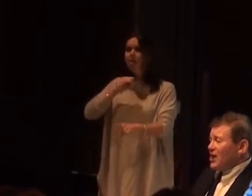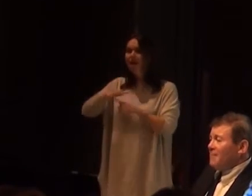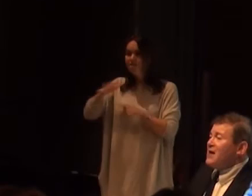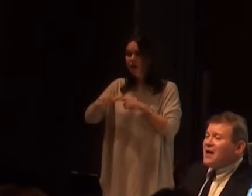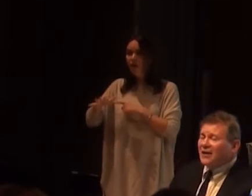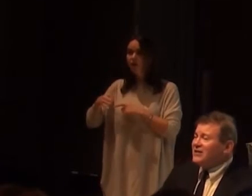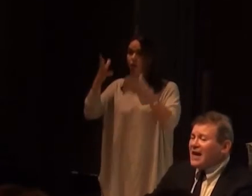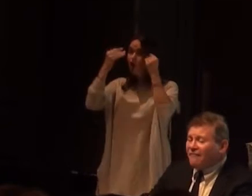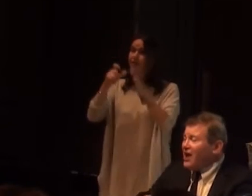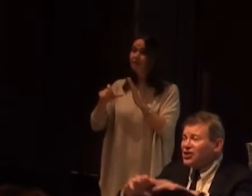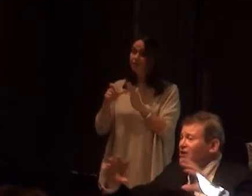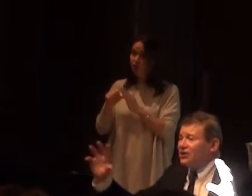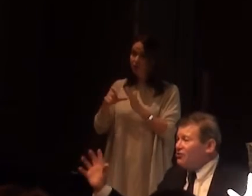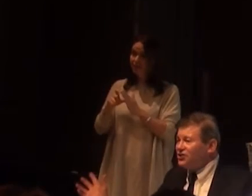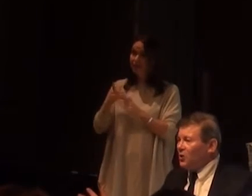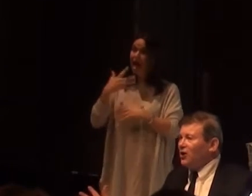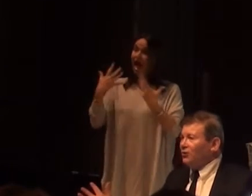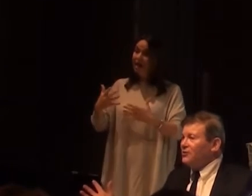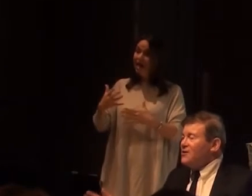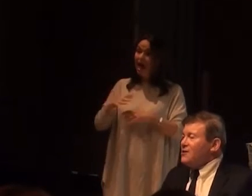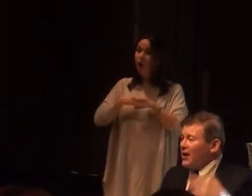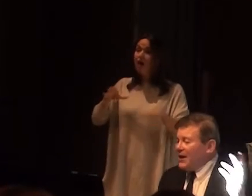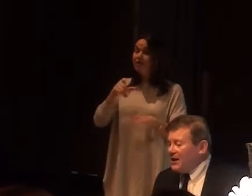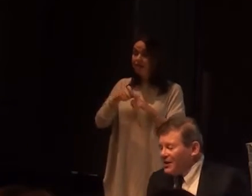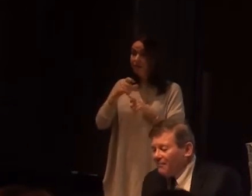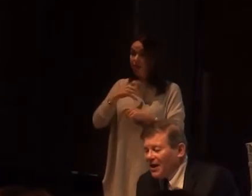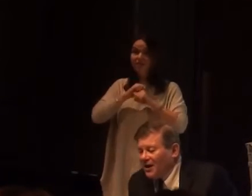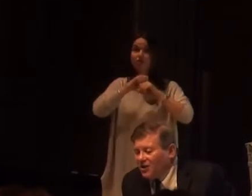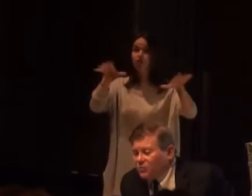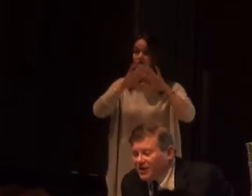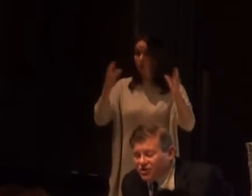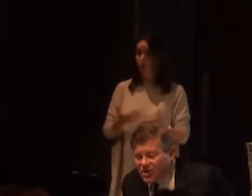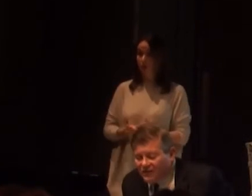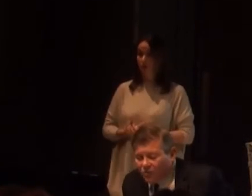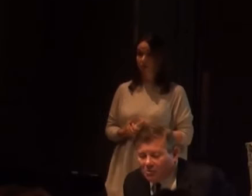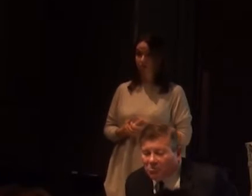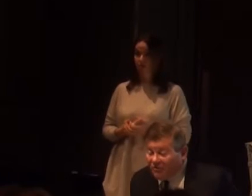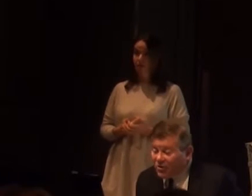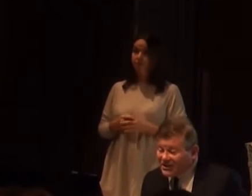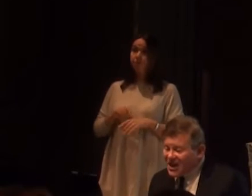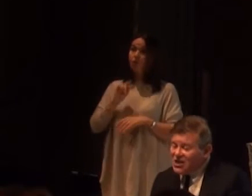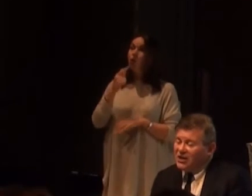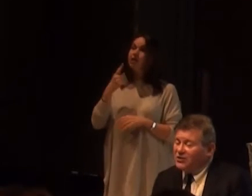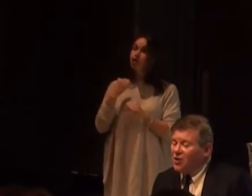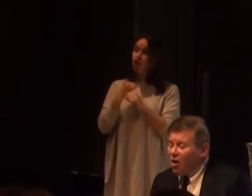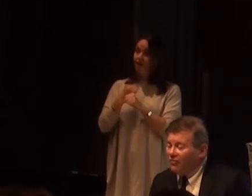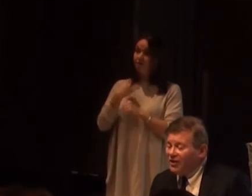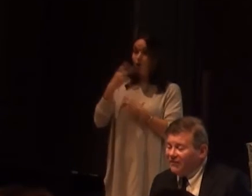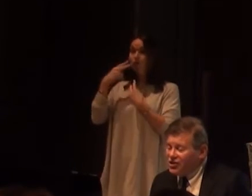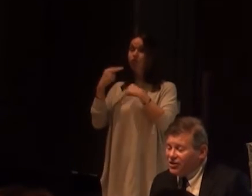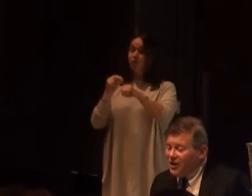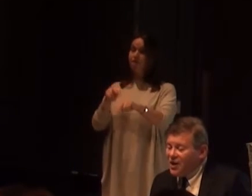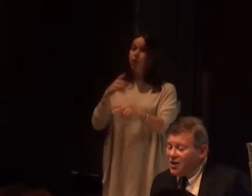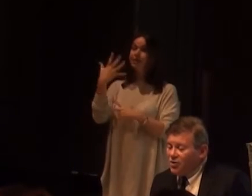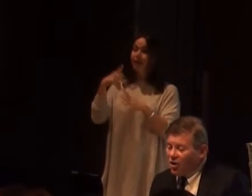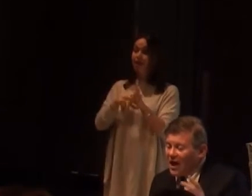all the time. And it's now franchised across the world. We had a young man last week in Geneva where we were reviewing ten years of the